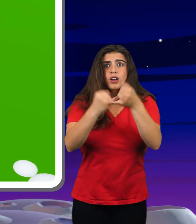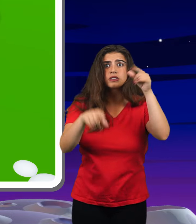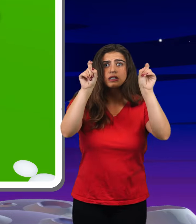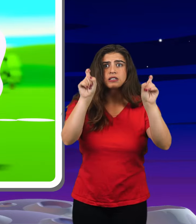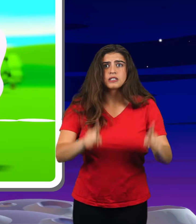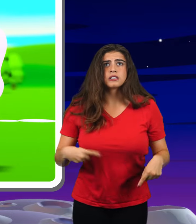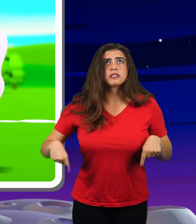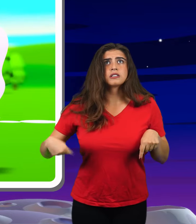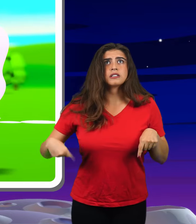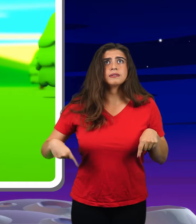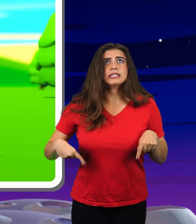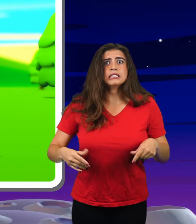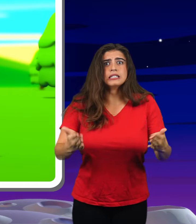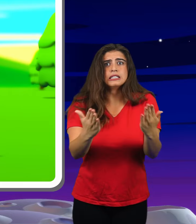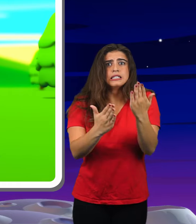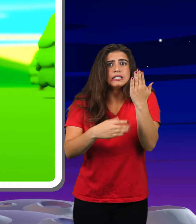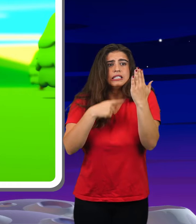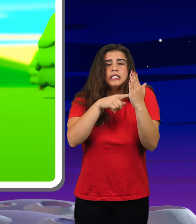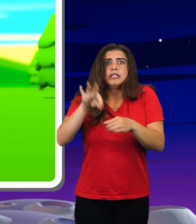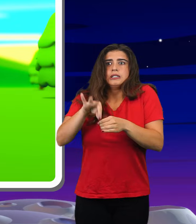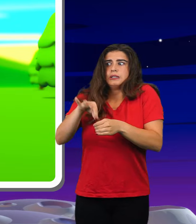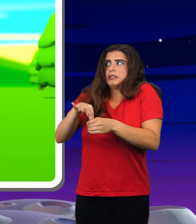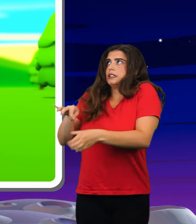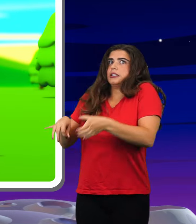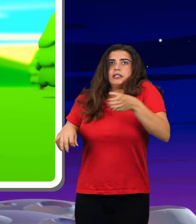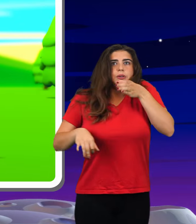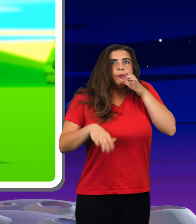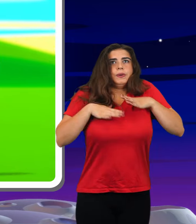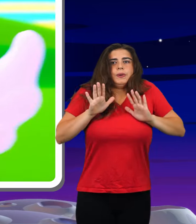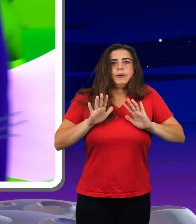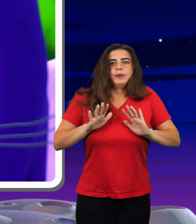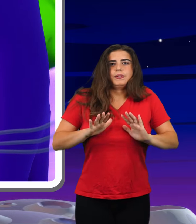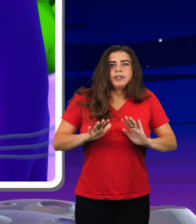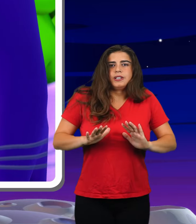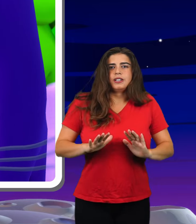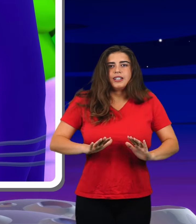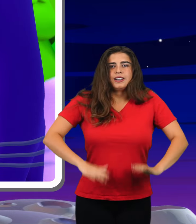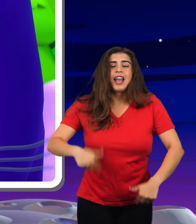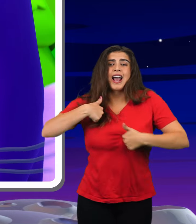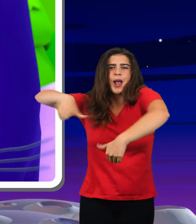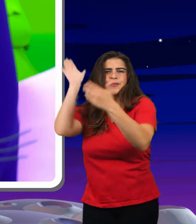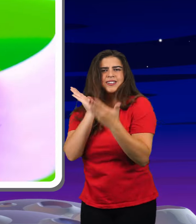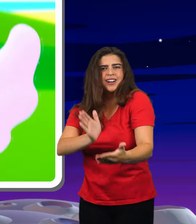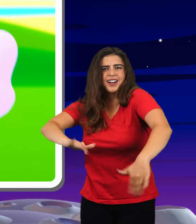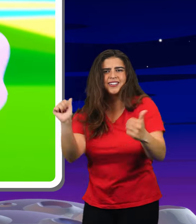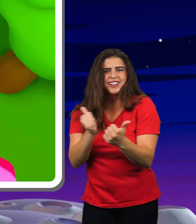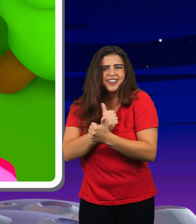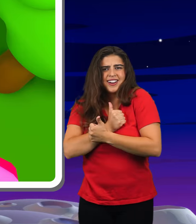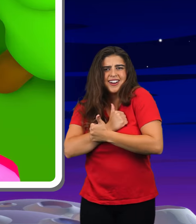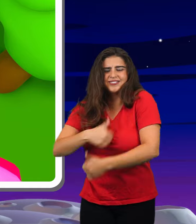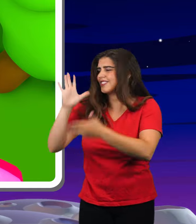Final chance Scare me Purple tears will soothe this feeling I'm the